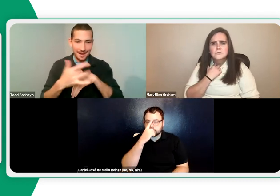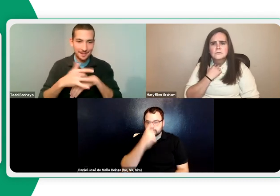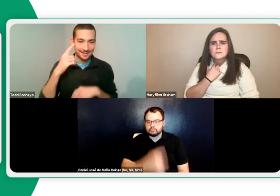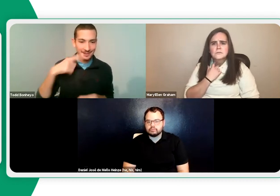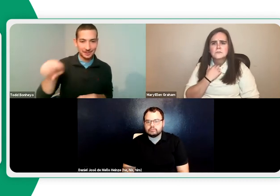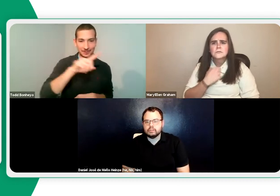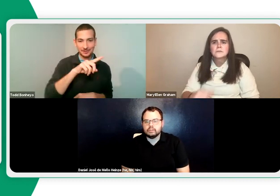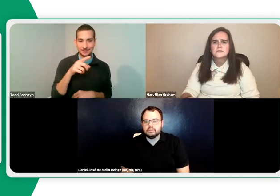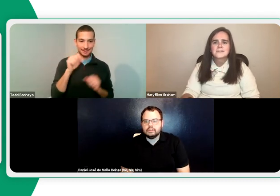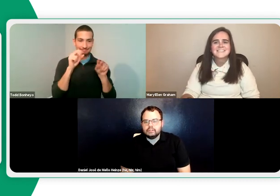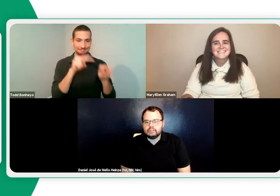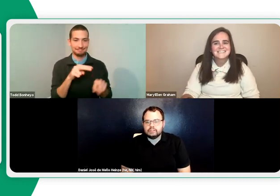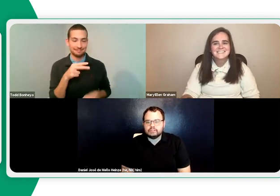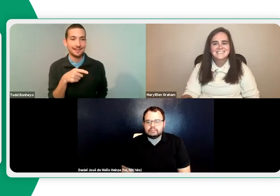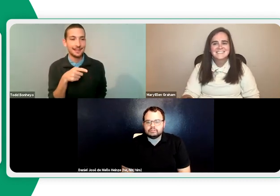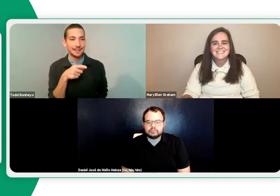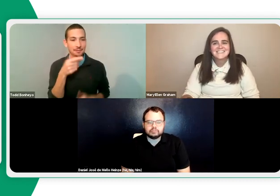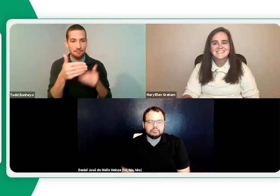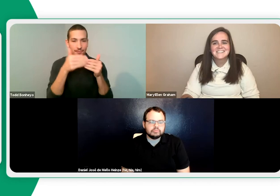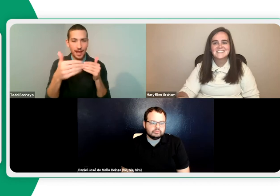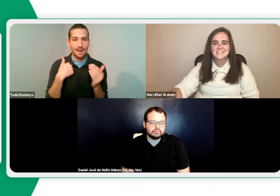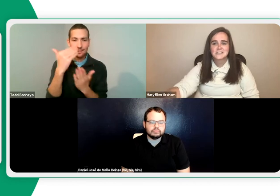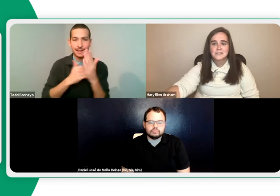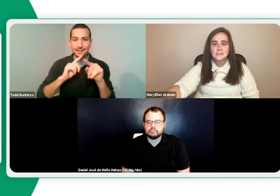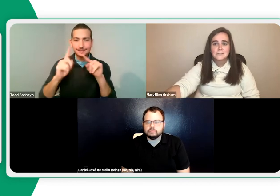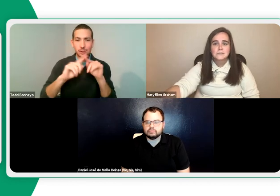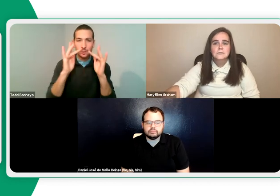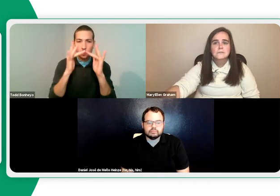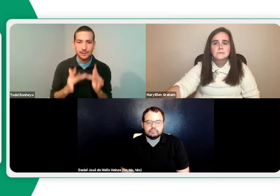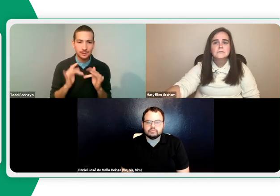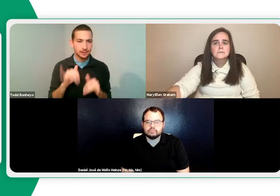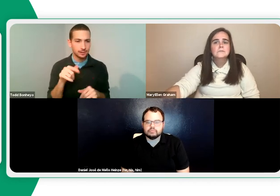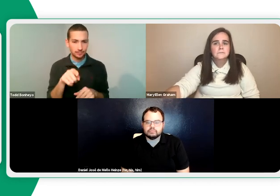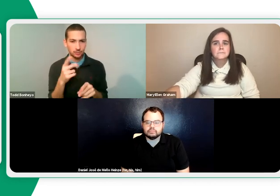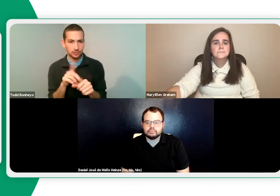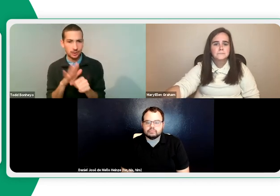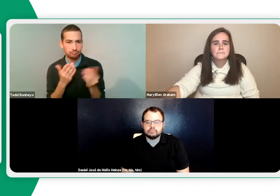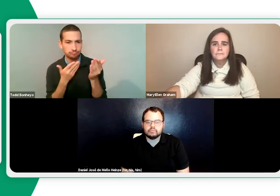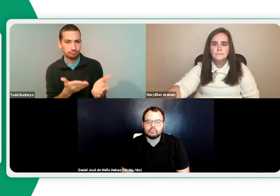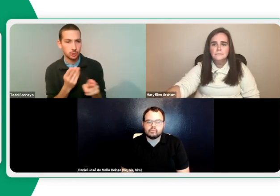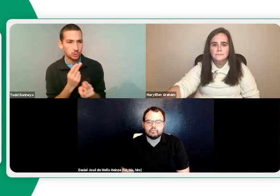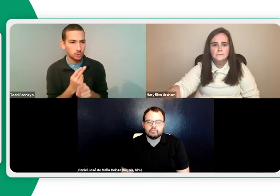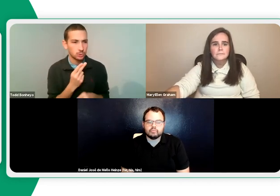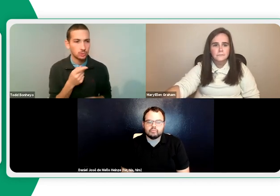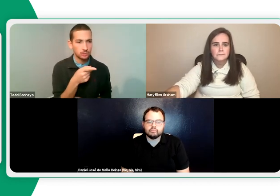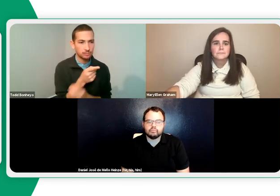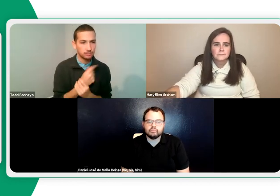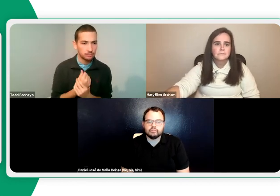And this is Todd. Again, folks that are watching tonight, this information will be available. We have on the next slide a couple websites